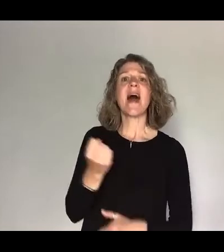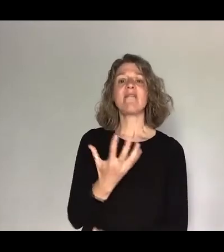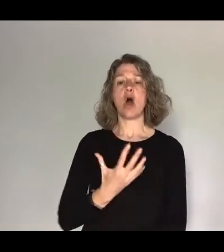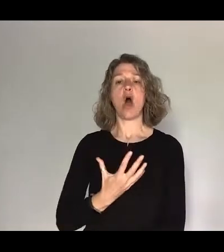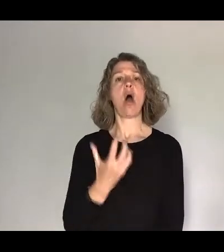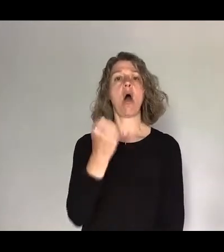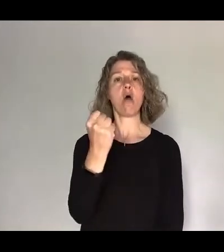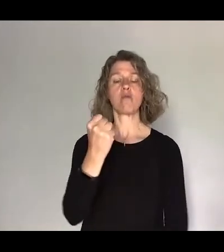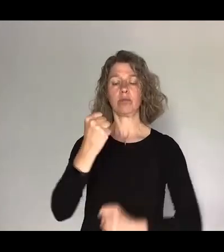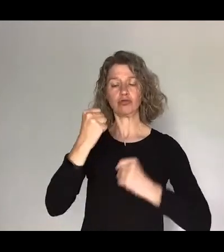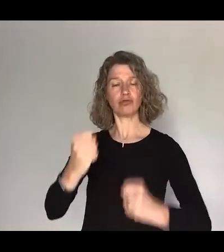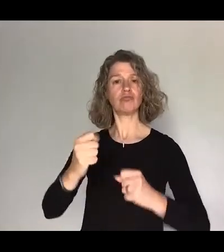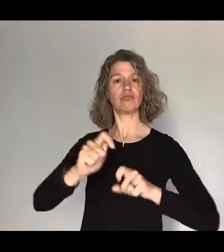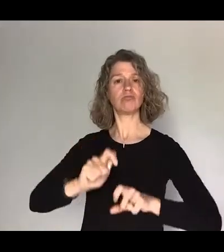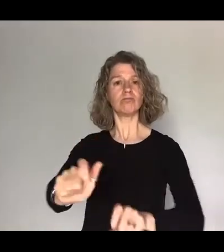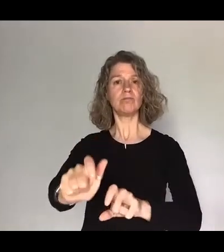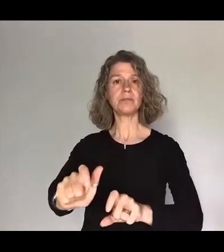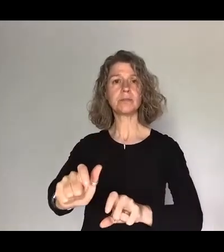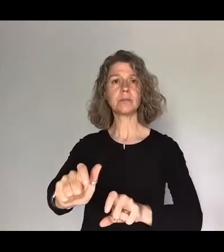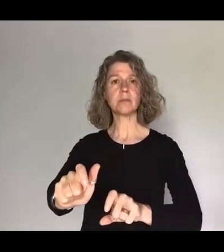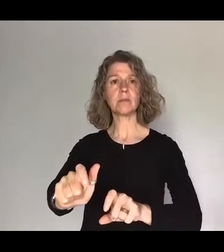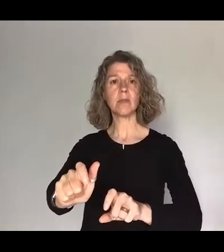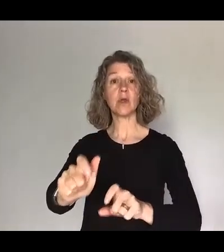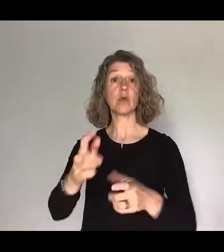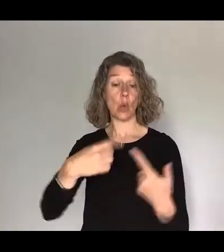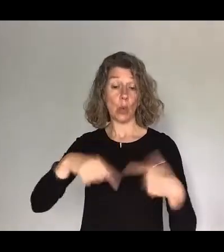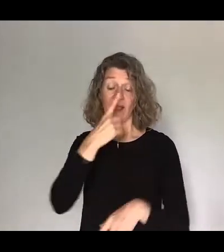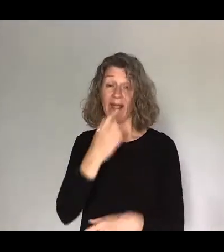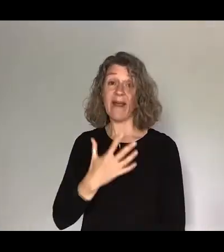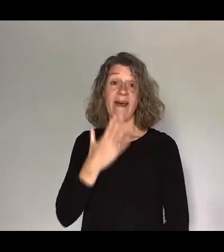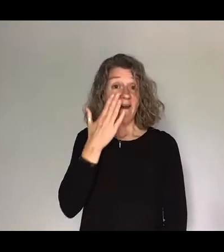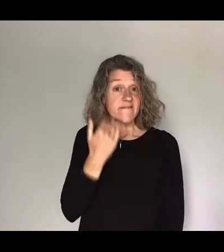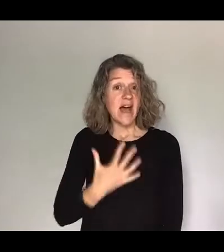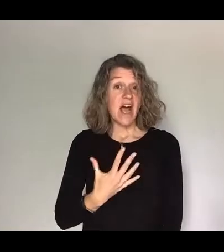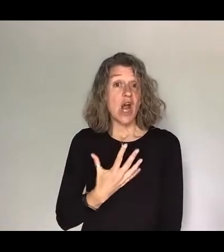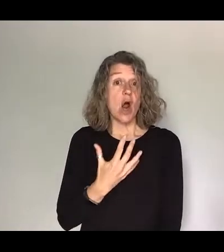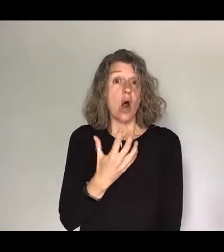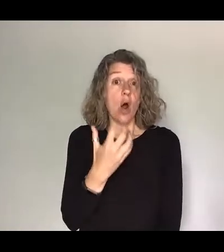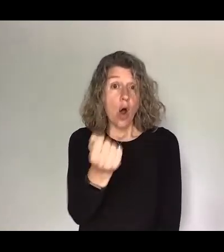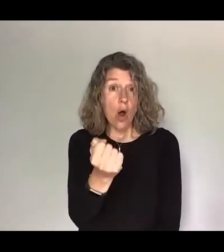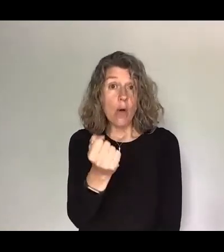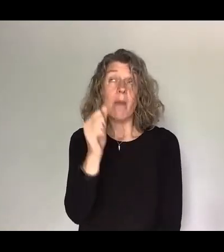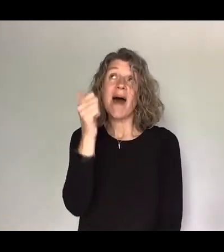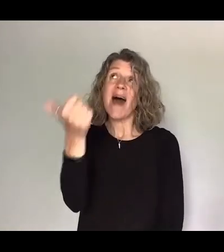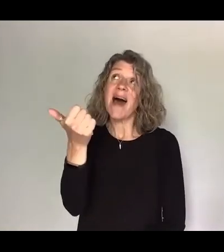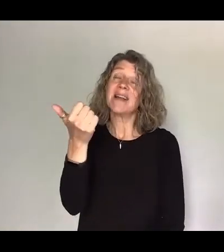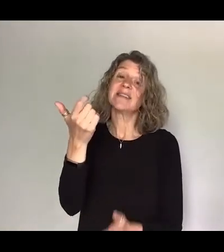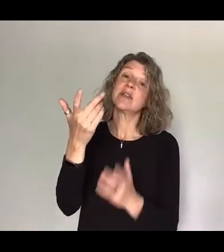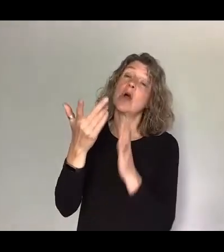and we can both find our hope and place our hope in a faithful God an